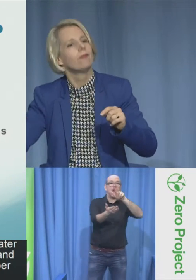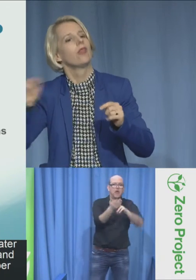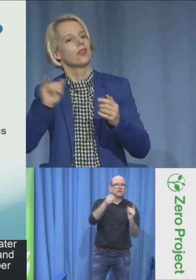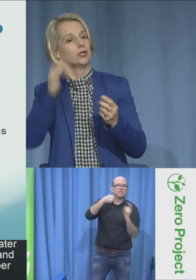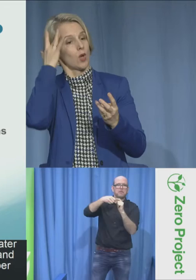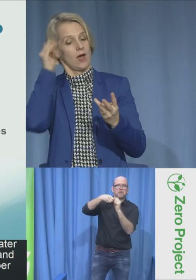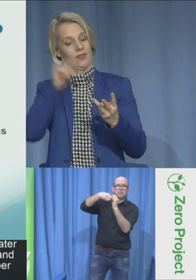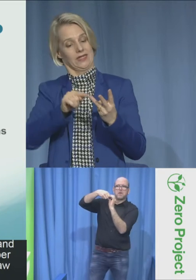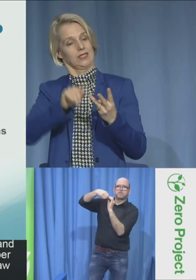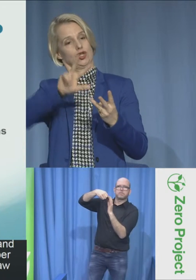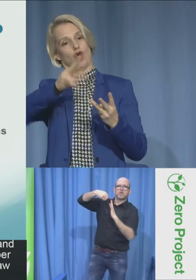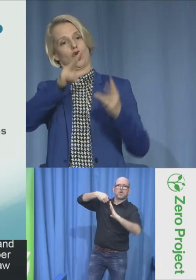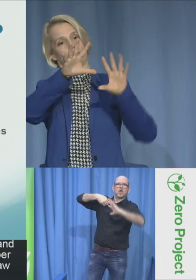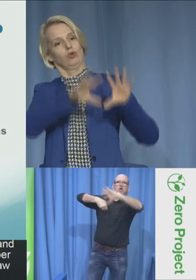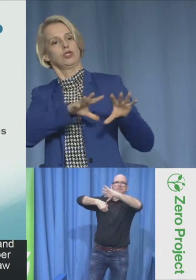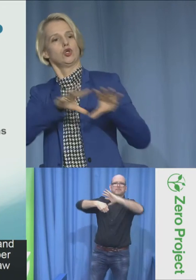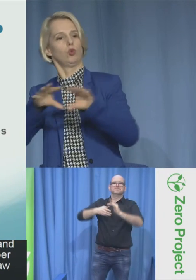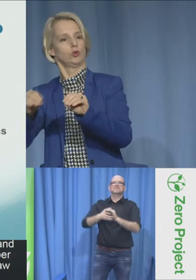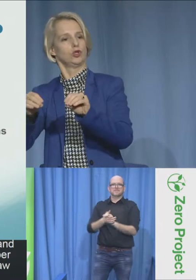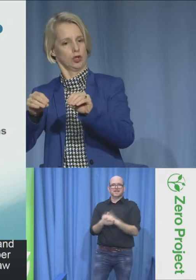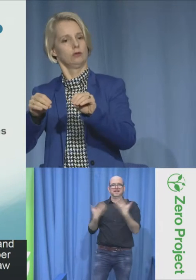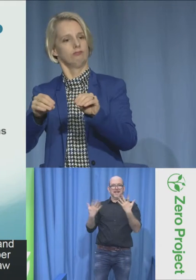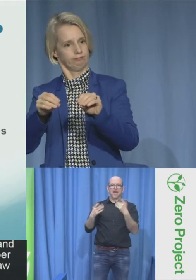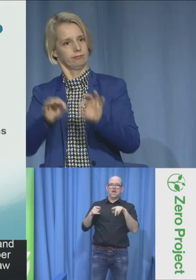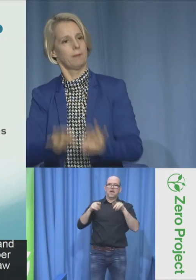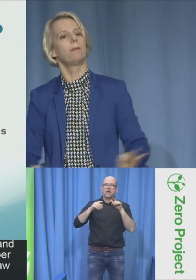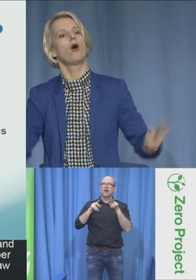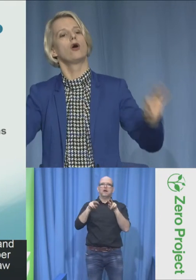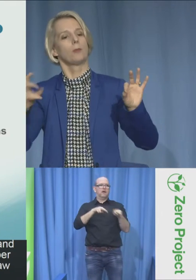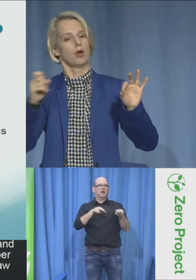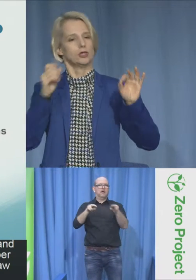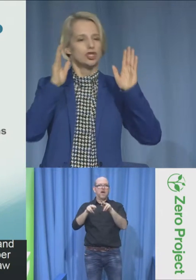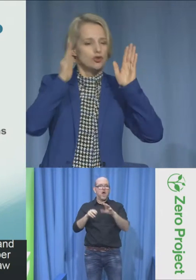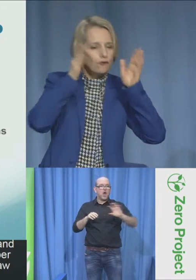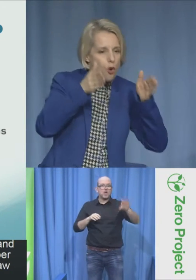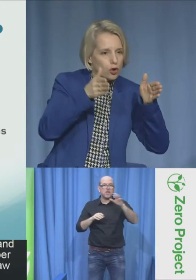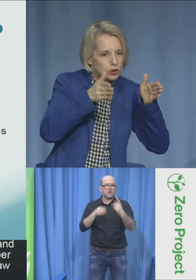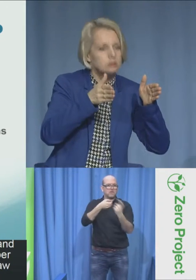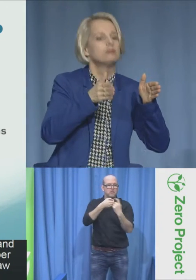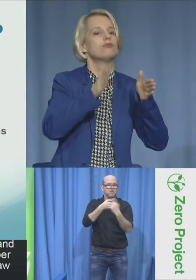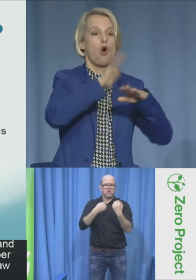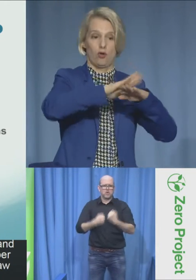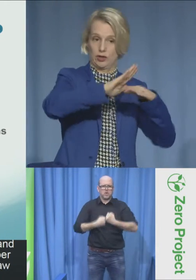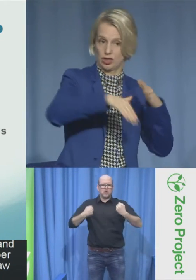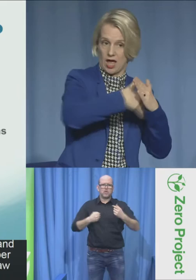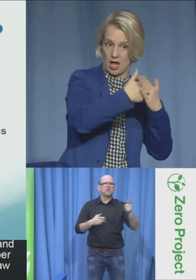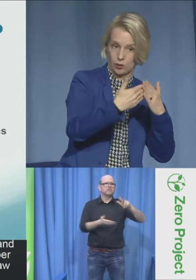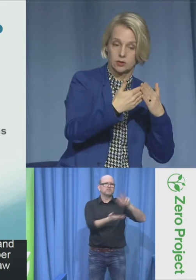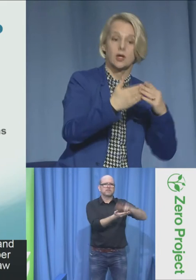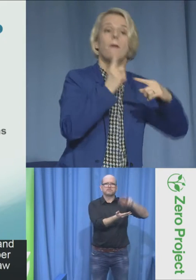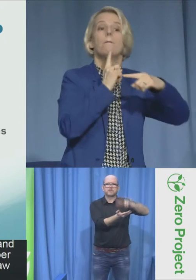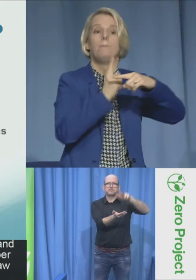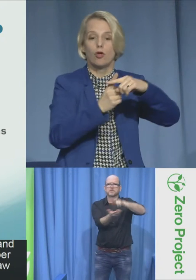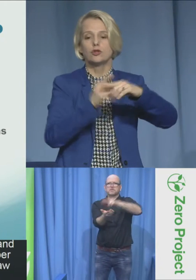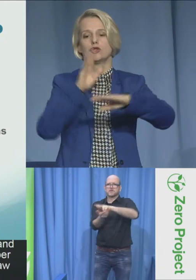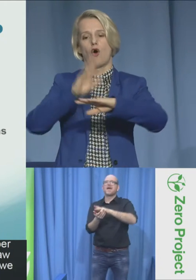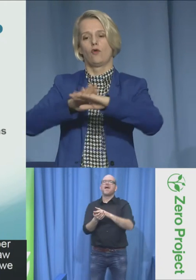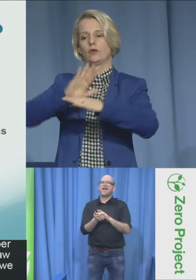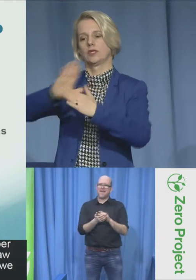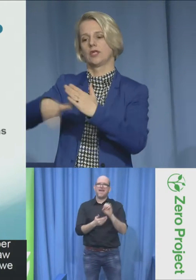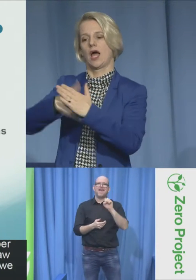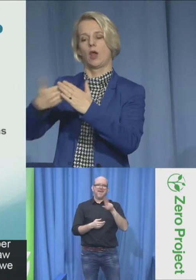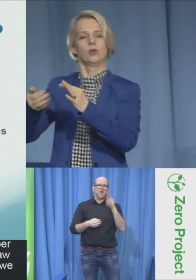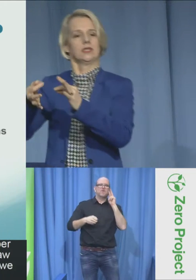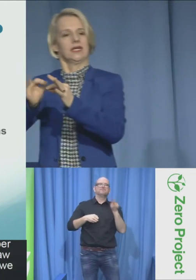have been improved on paper, but what we haven't seen is the gap that this third